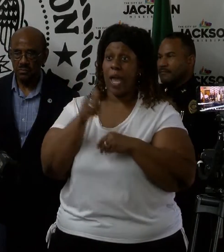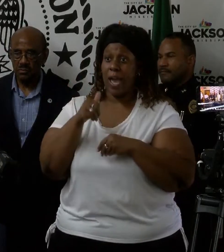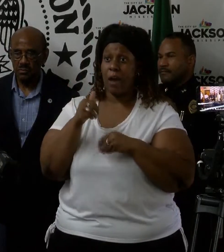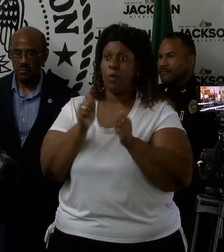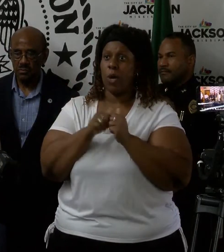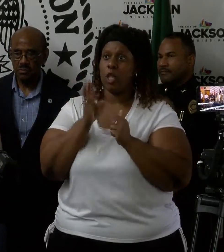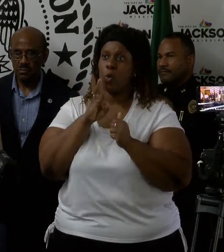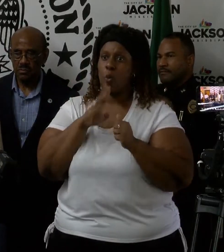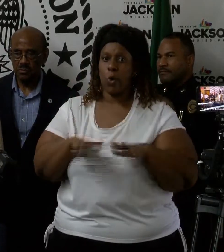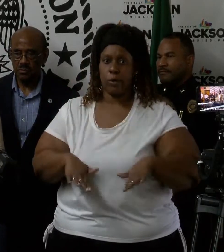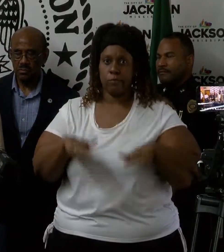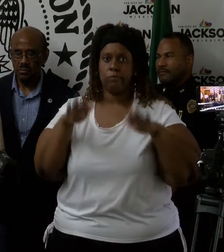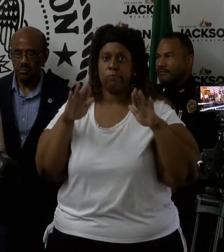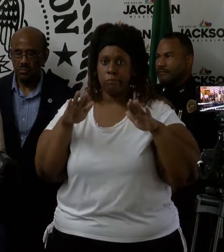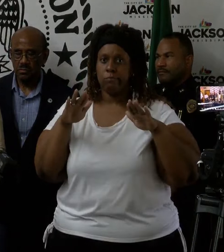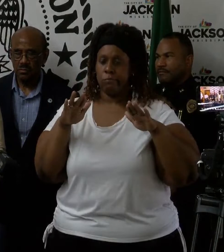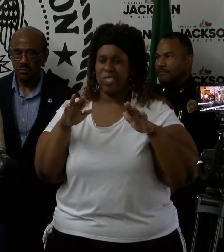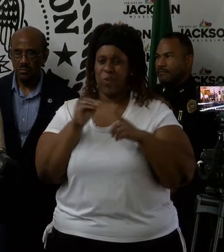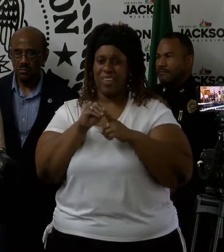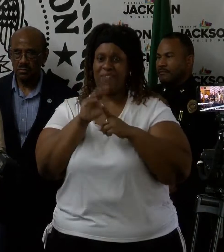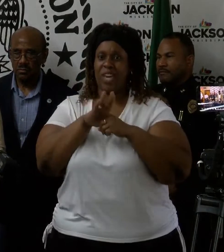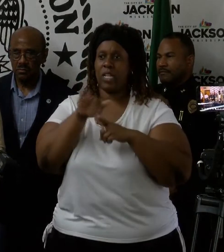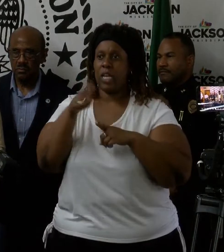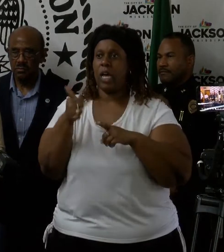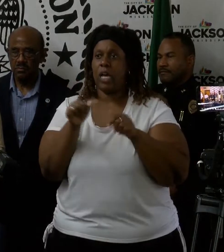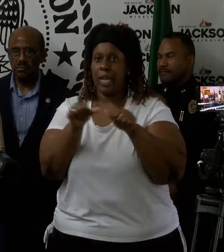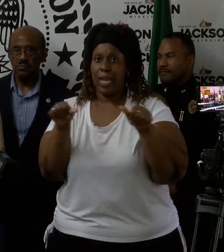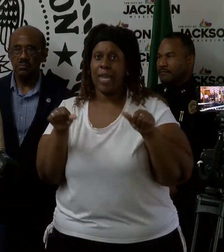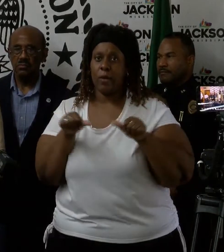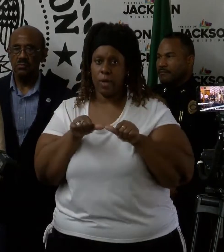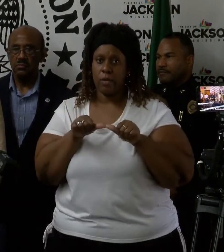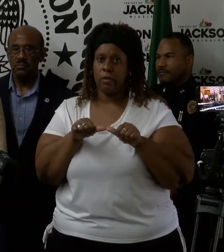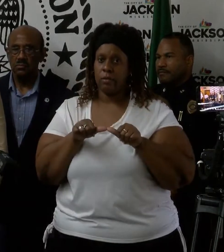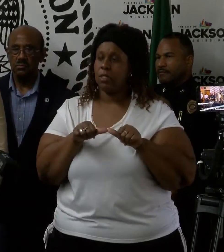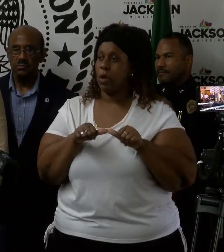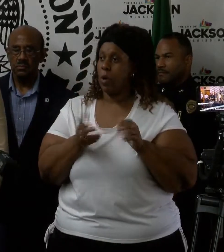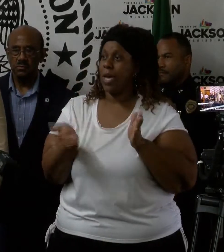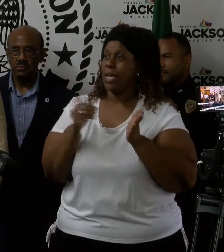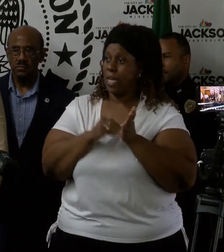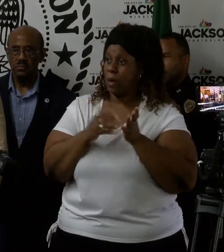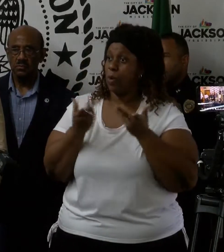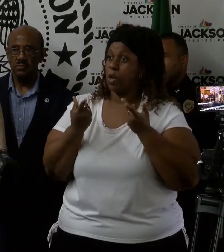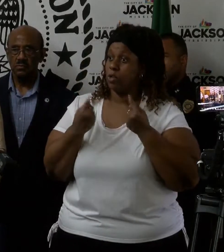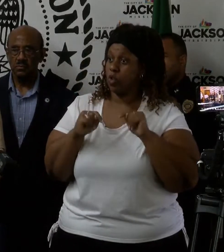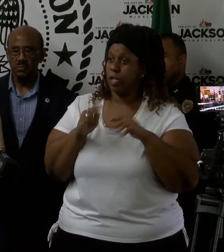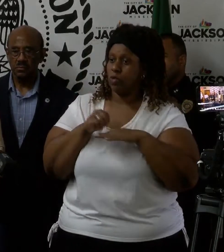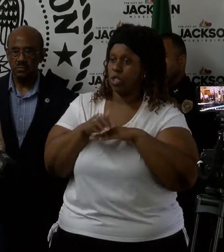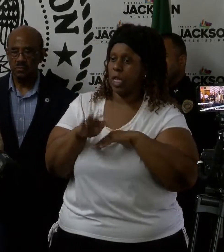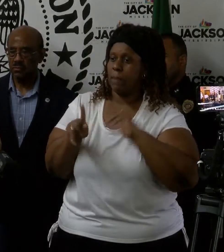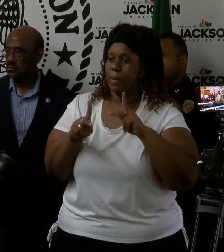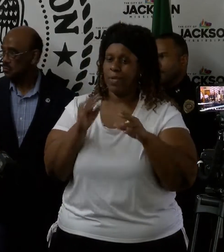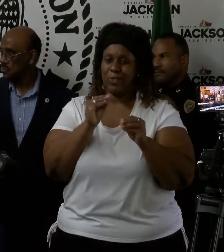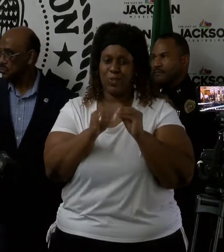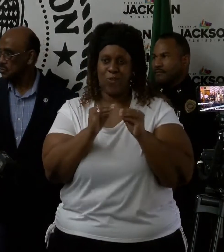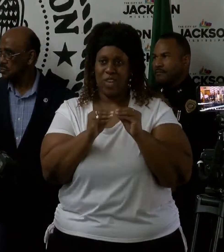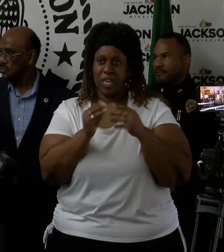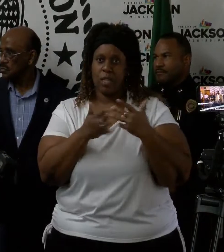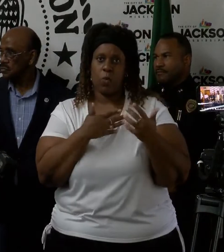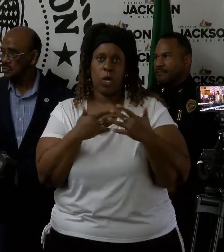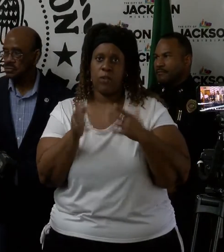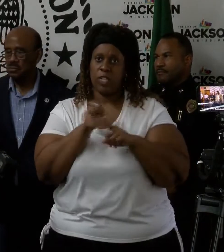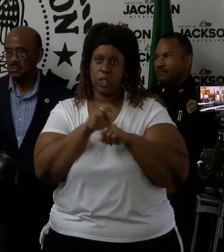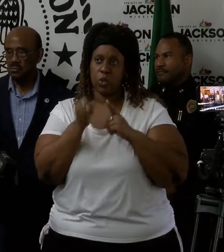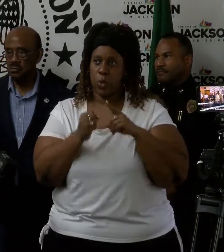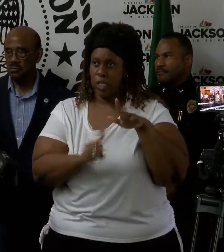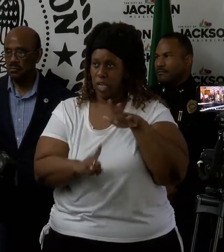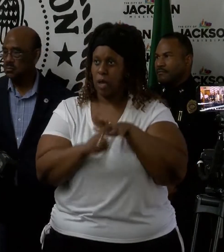and challenges there. And so there have been repeated efforts to correct whatever complications have been established